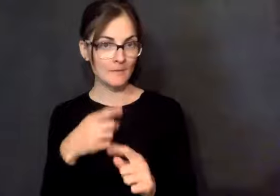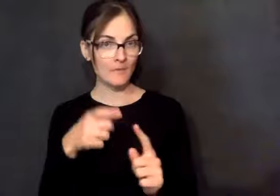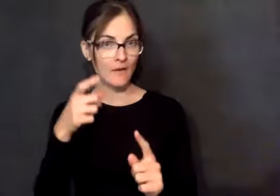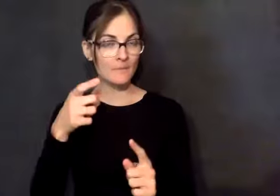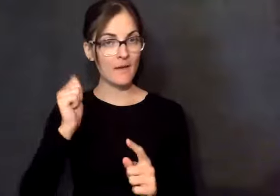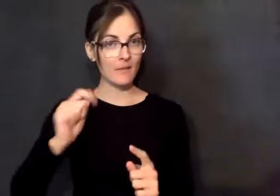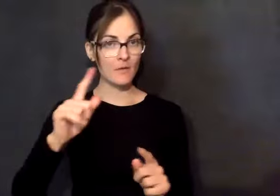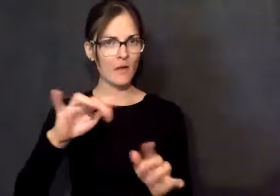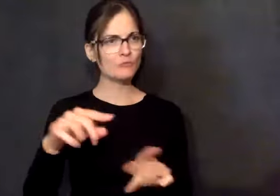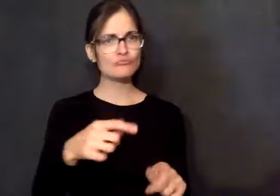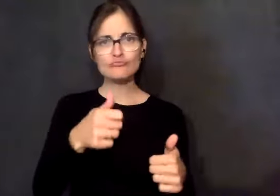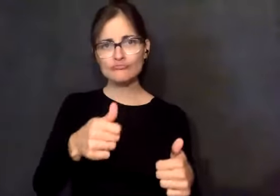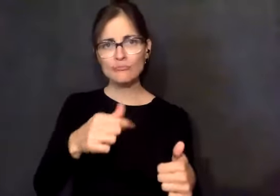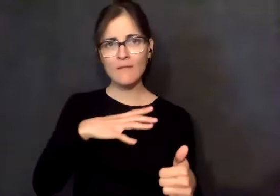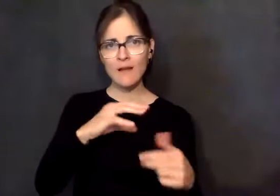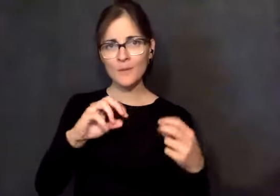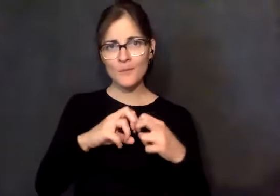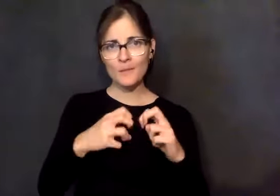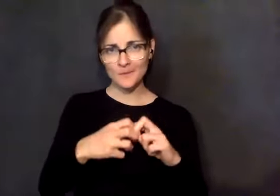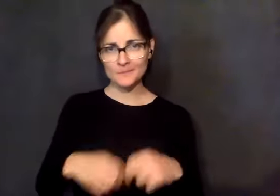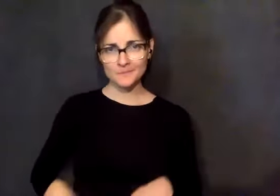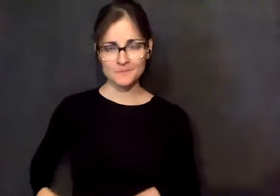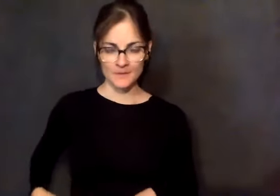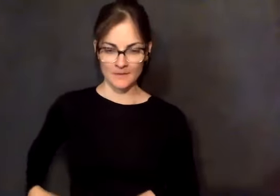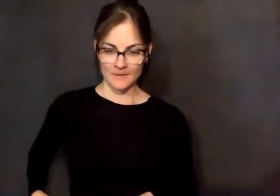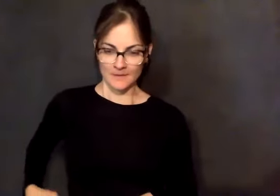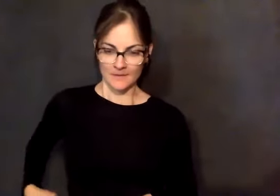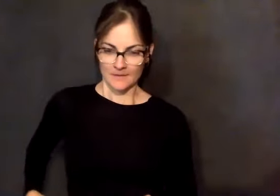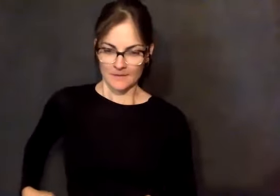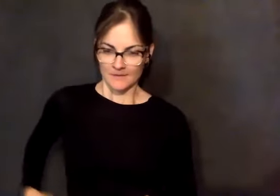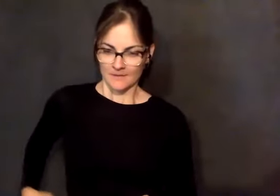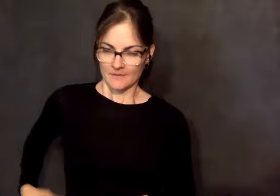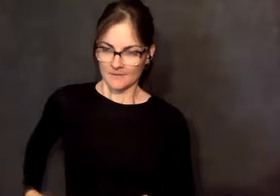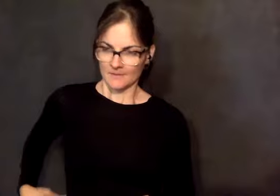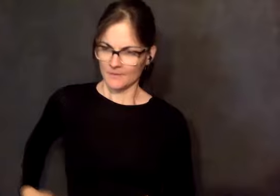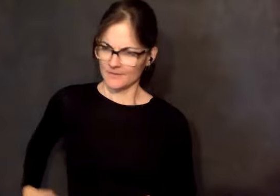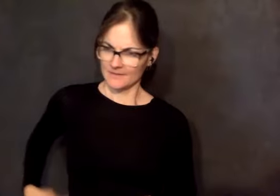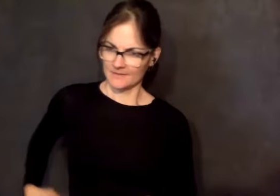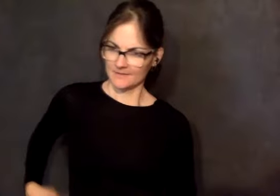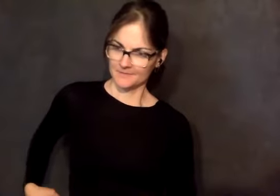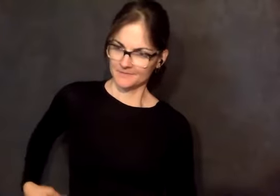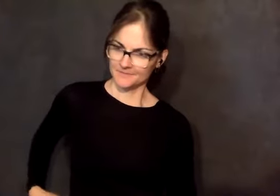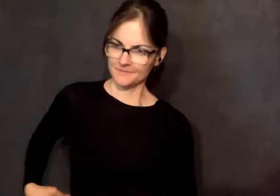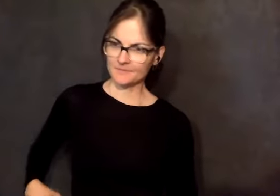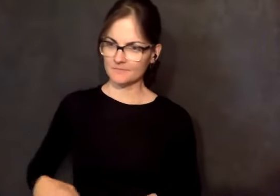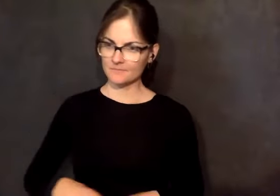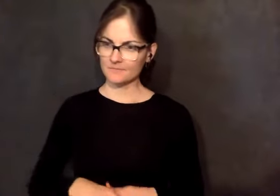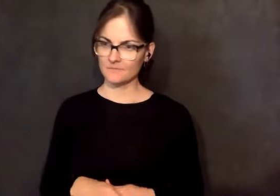was Jonathan, and I'd say was because he died when he was 39 years old of brain